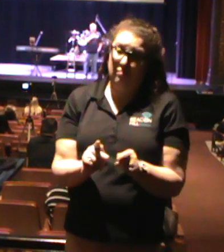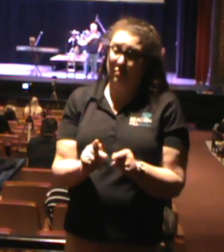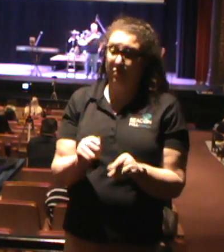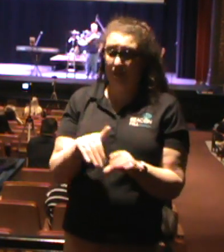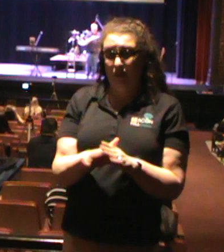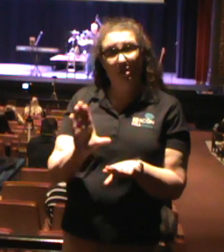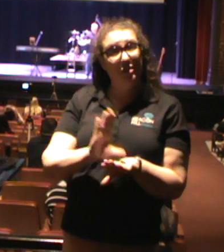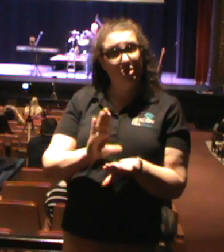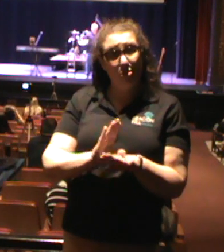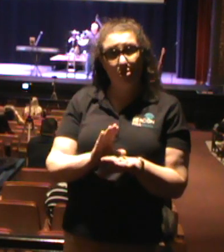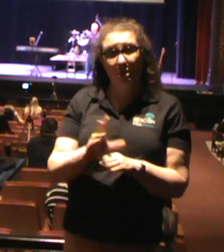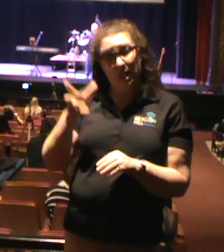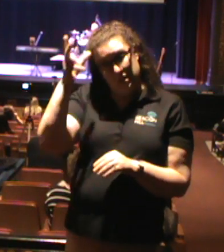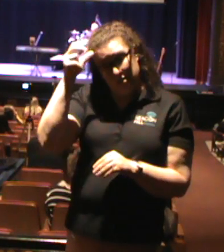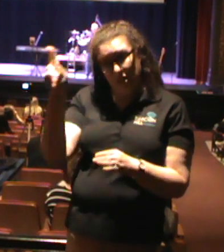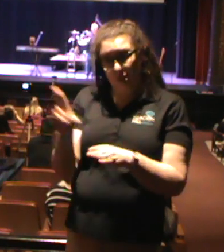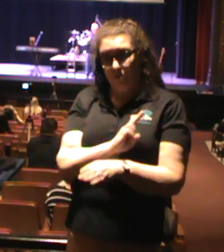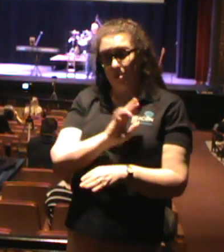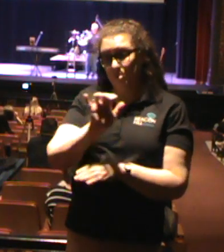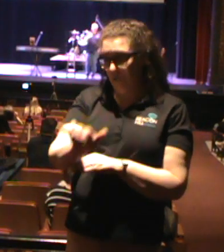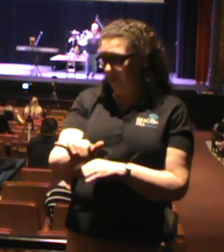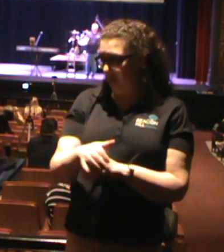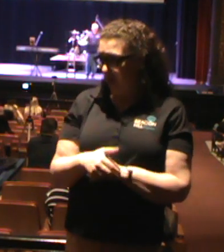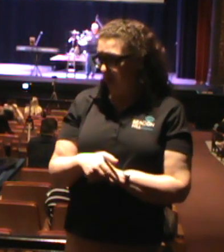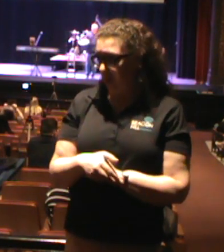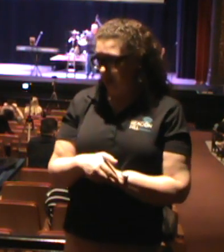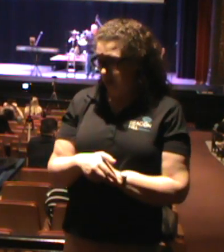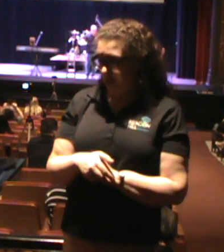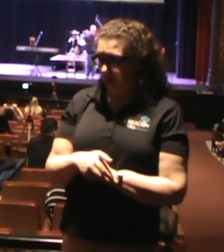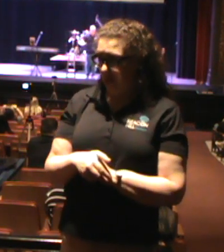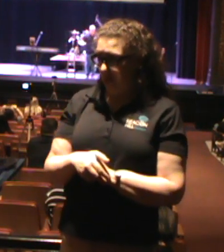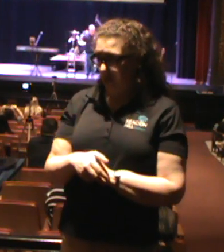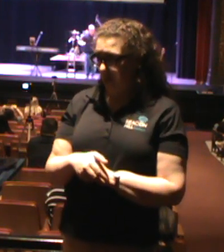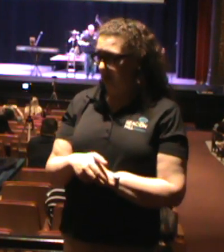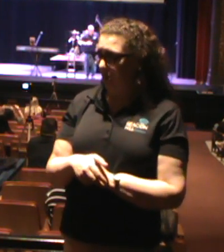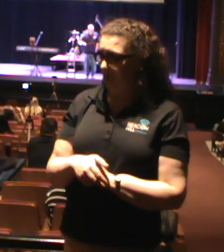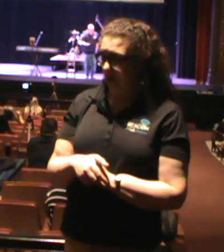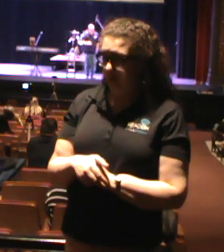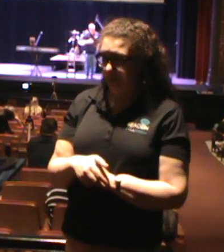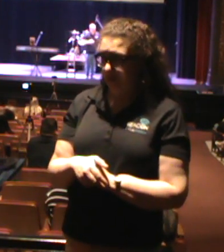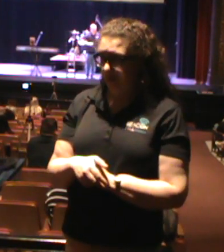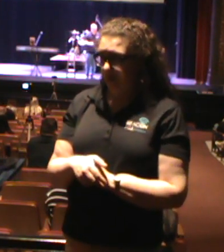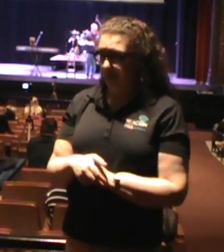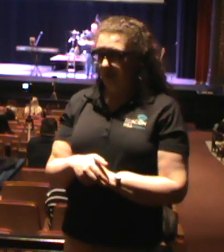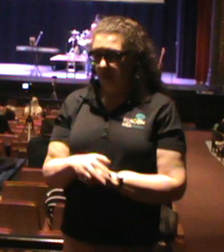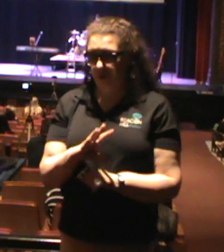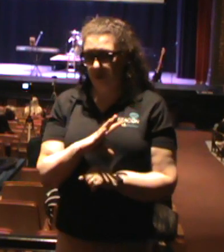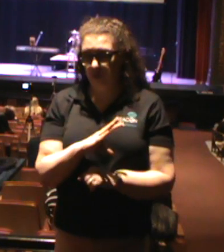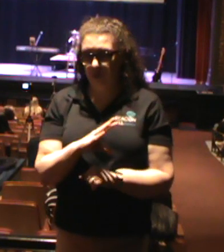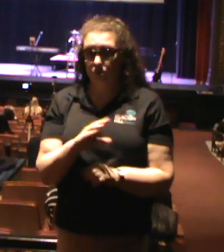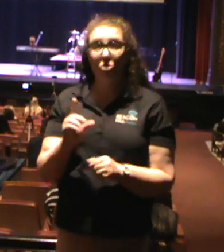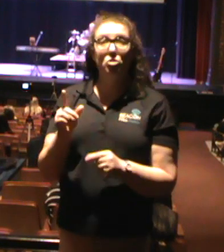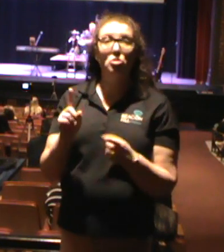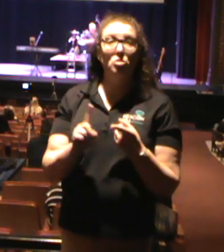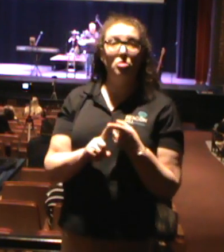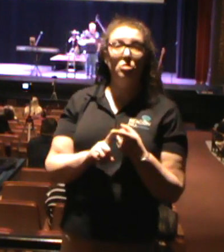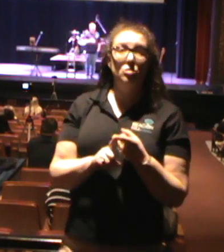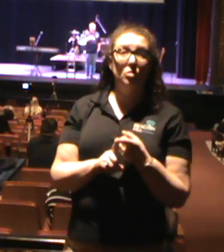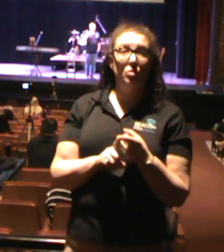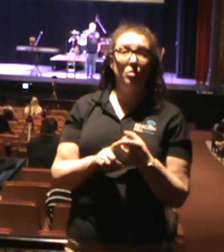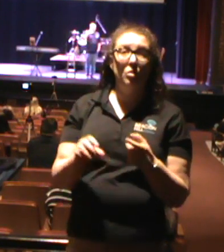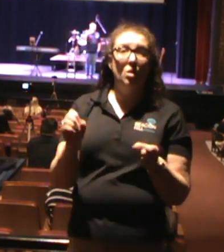Satan was using this to deliver the faithfulness of the church and the witness of the church and allow Satan